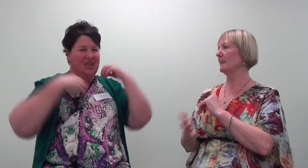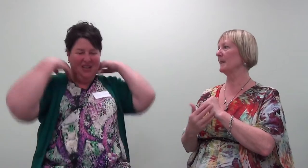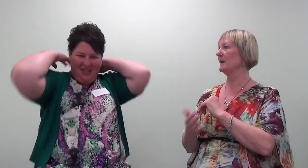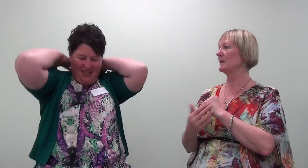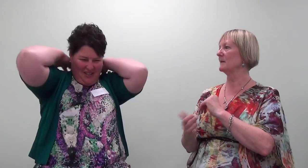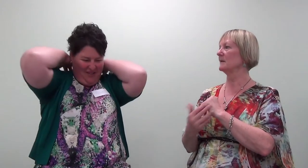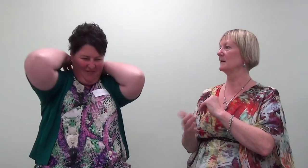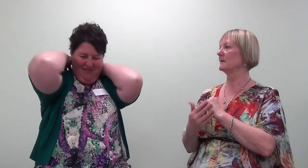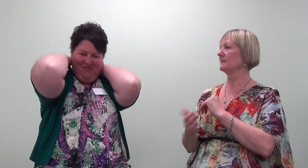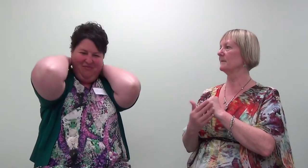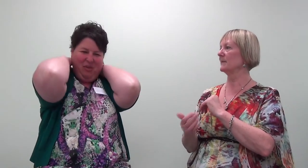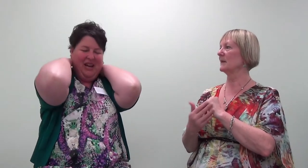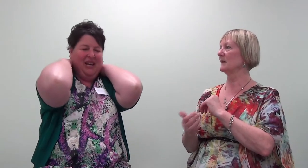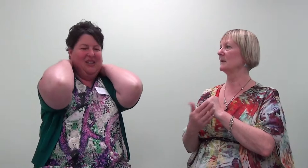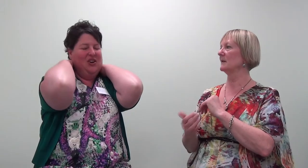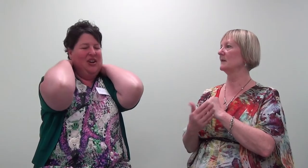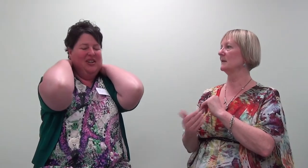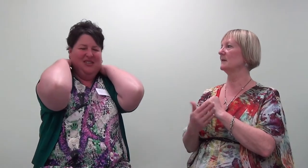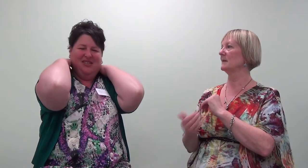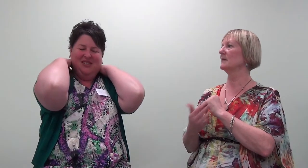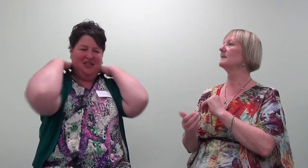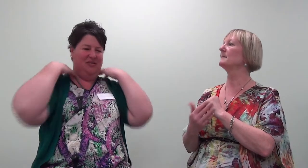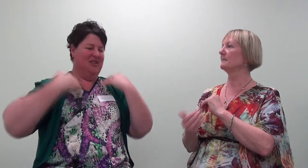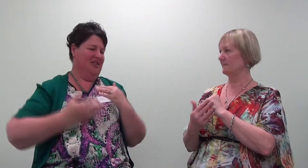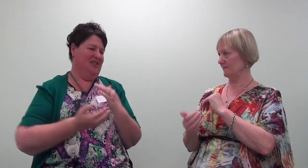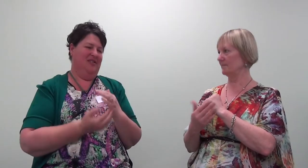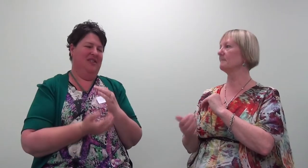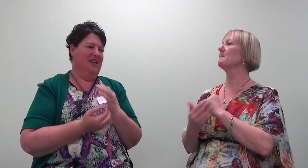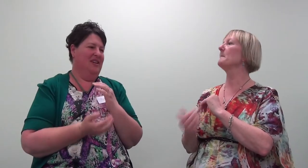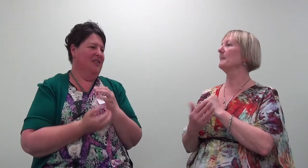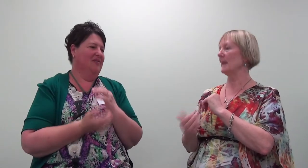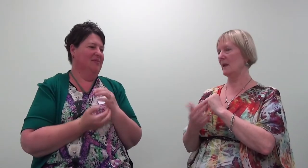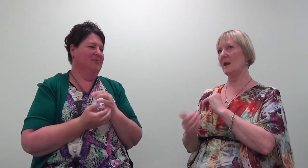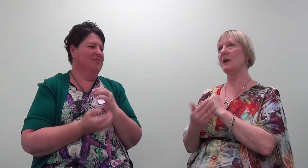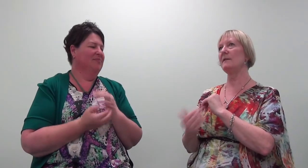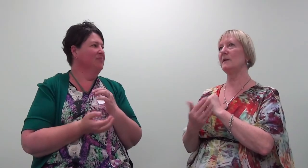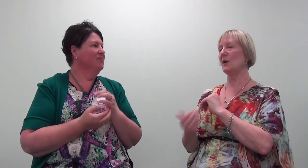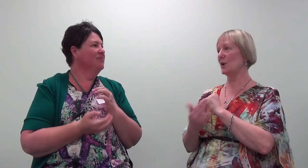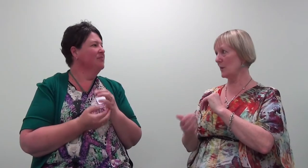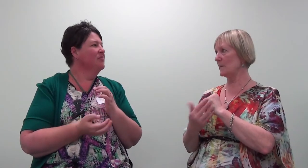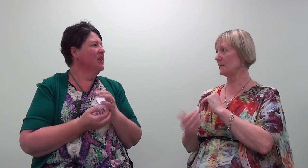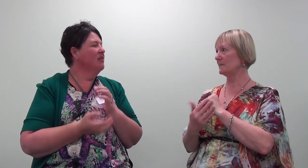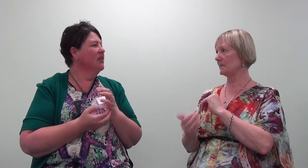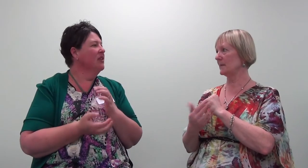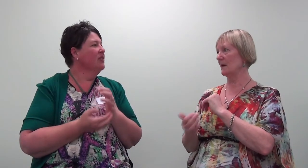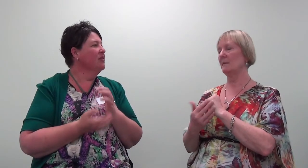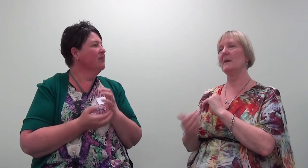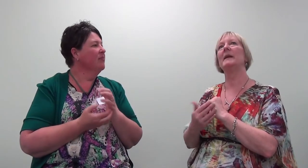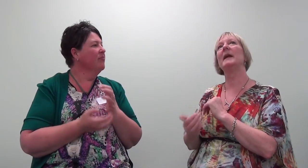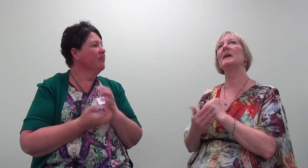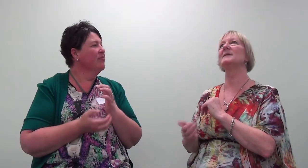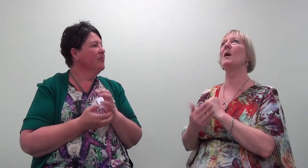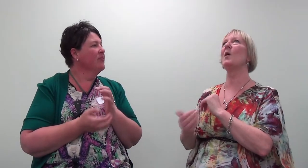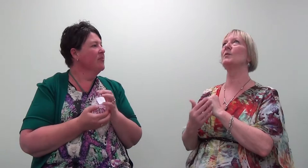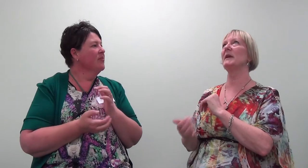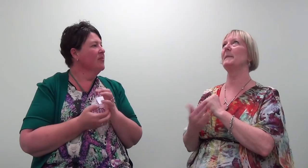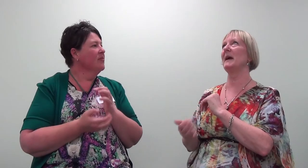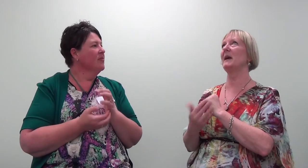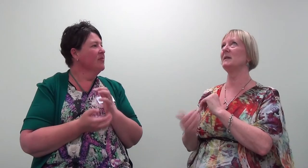Yeah, it's just pain, tightness, stiffness, yeah. Even though my neck is holding pain,